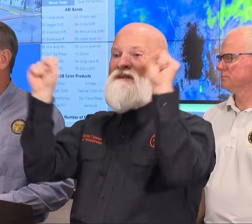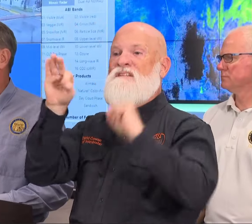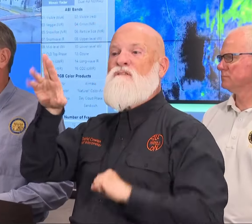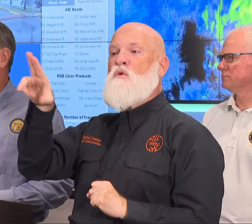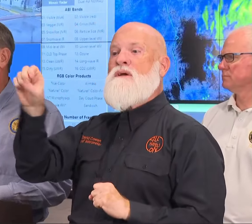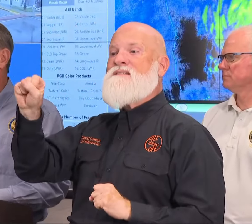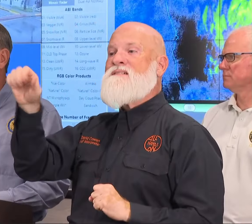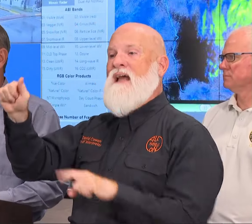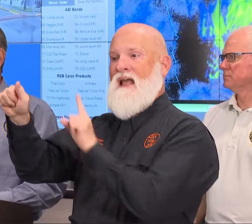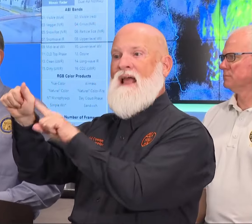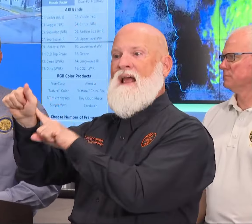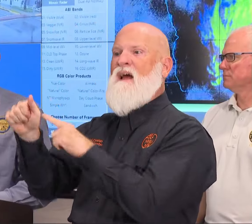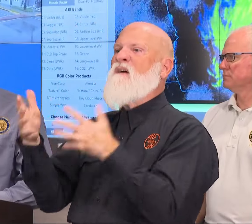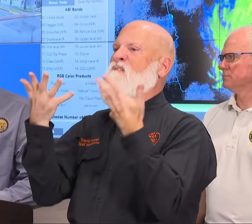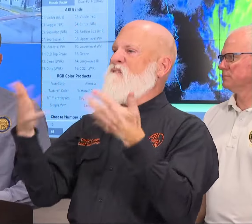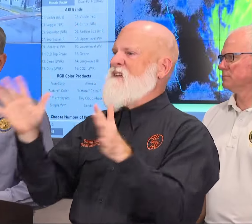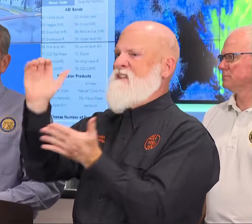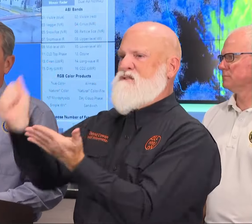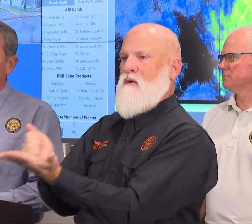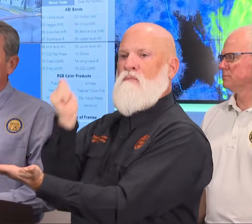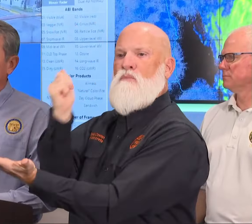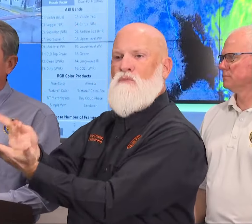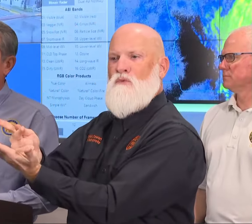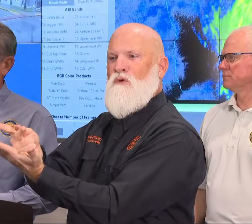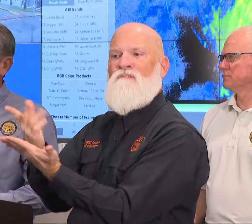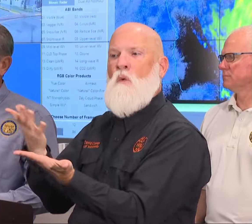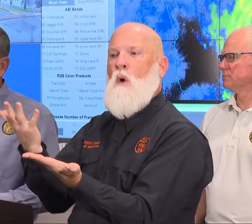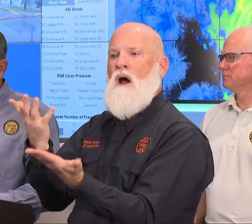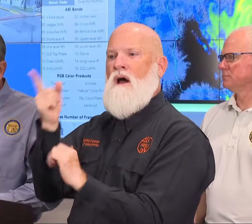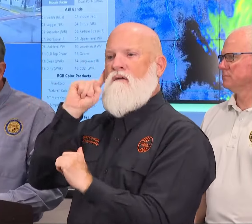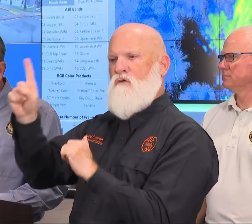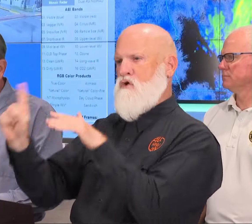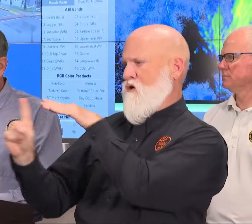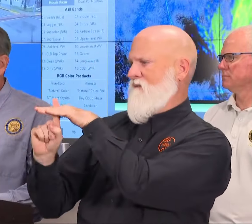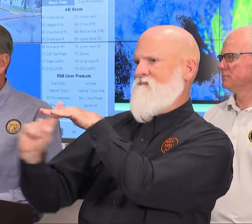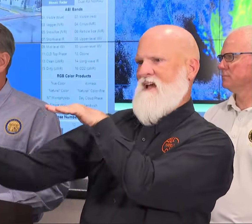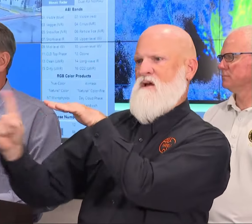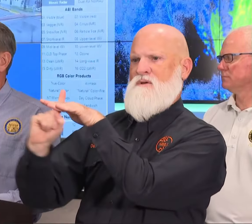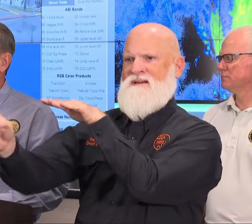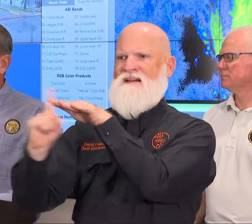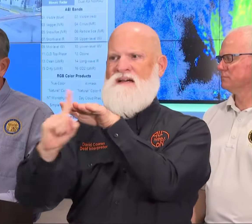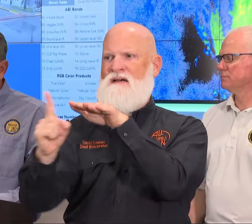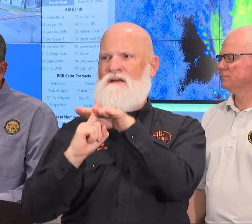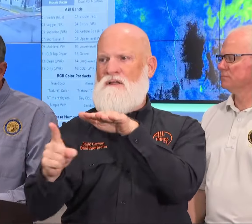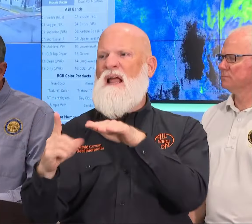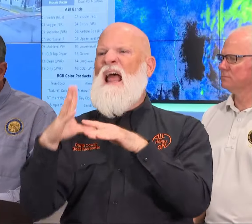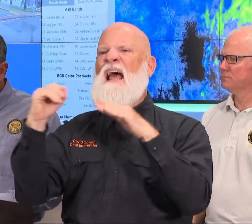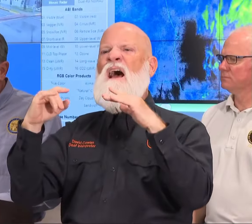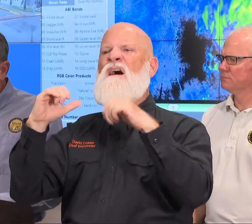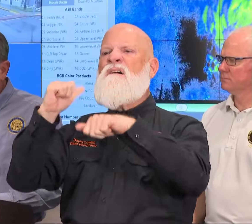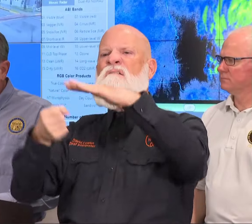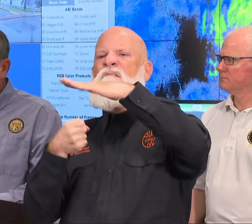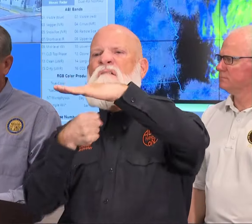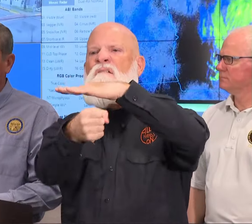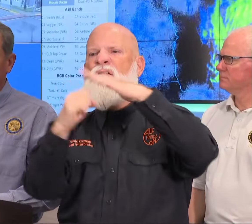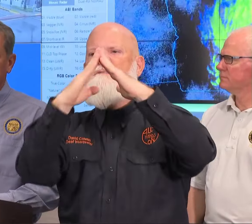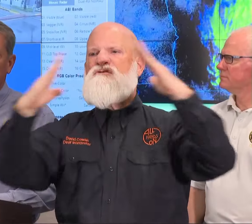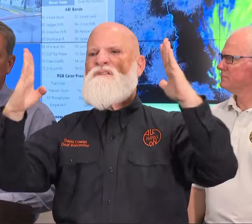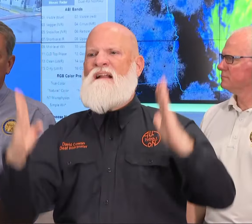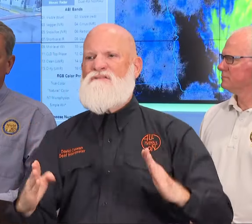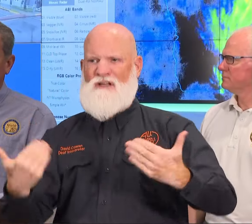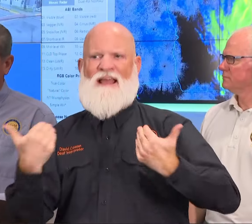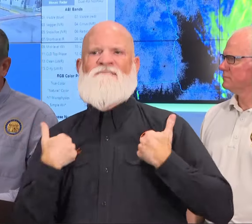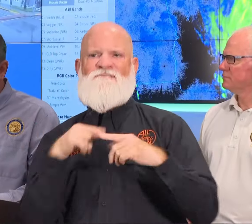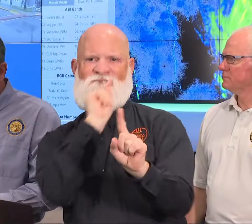only this does not include storm response funding or other things it's just to help us with evacuation